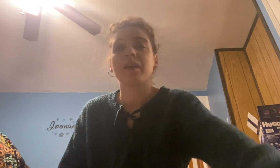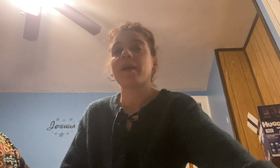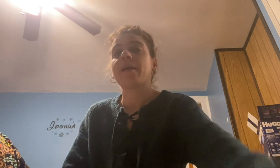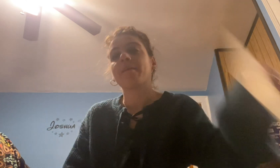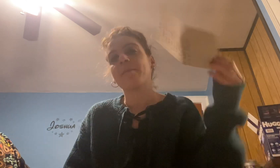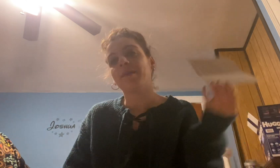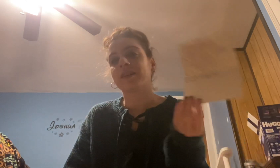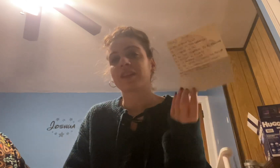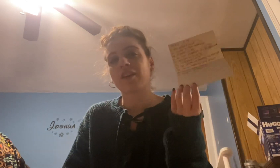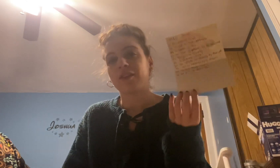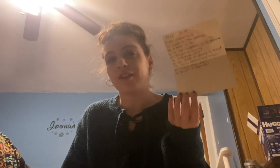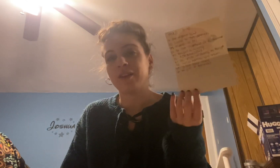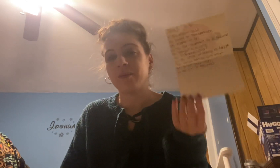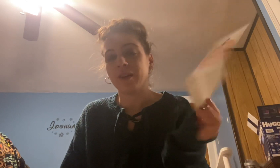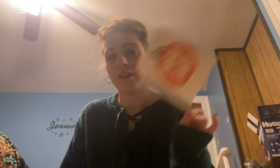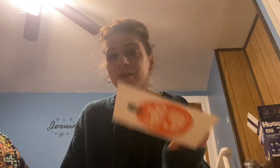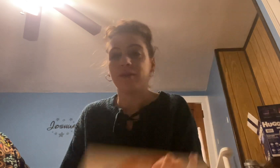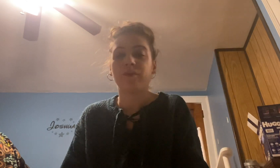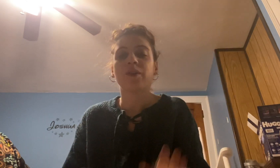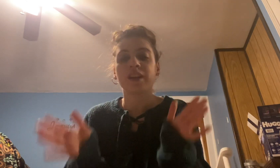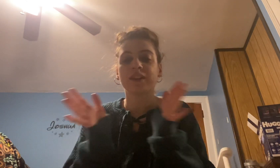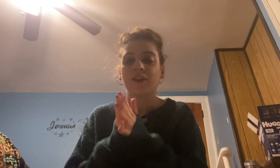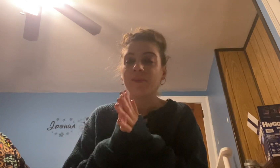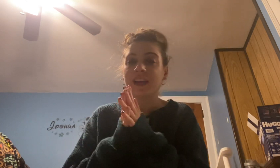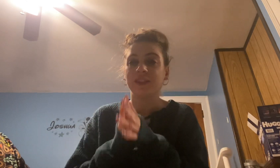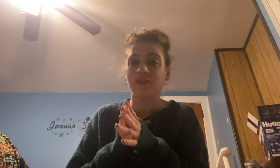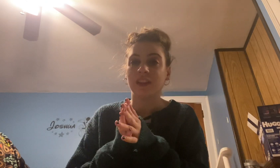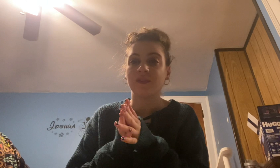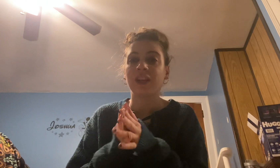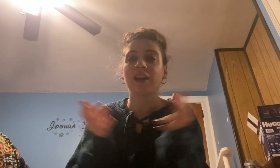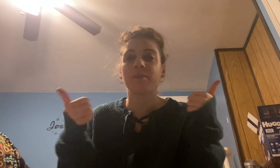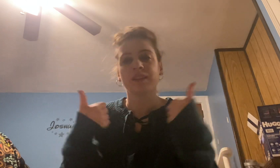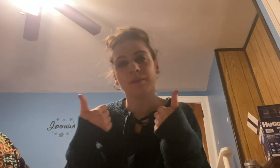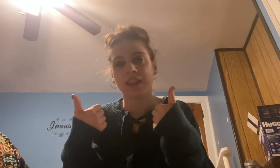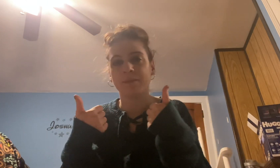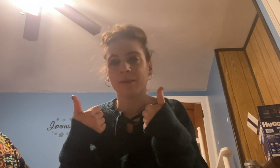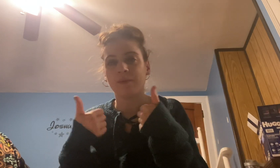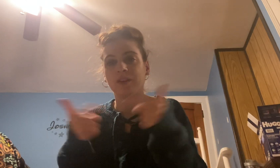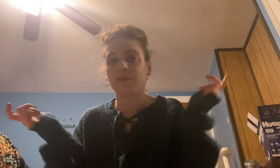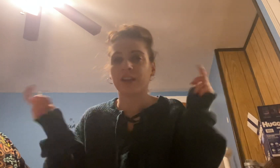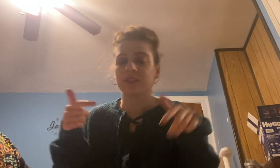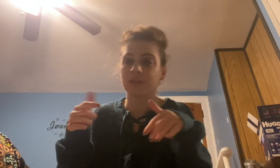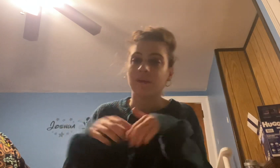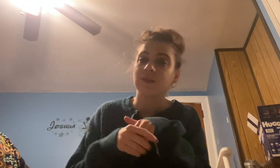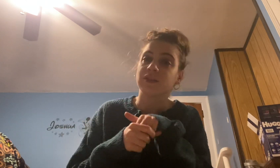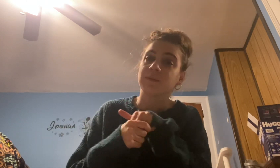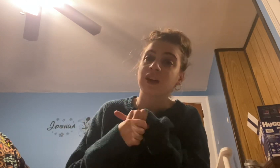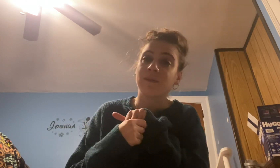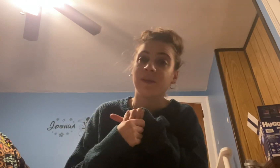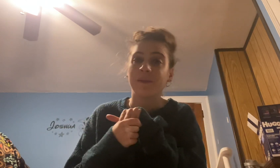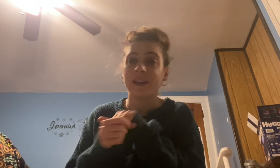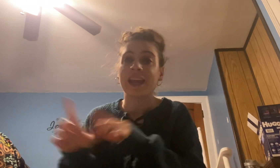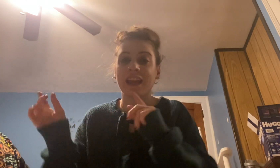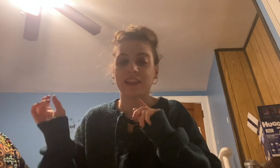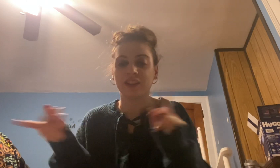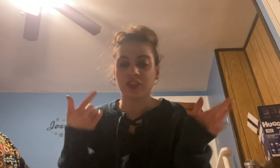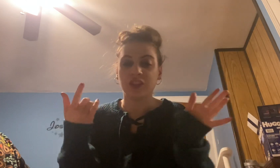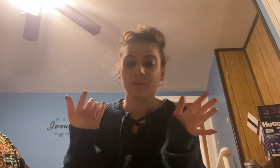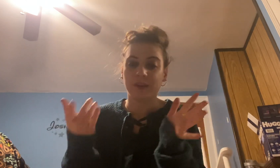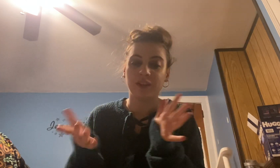books 31 through 40. So I hope you guys enjoyed this video. Please give me a thumbs up if you do. If you're not subscribed, if you're going to subscribe, relive my day, and let's just jump into